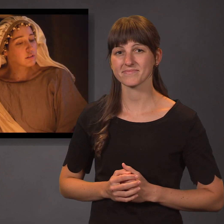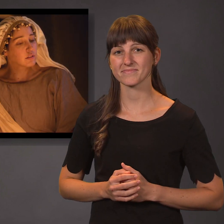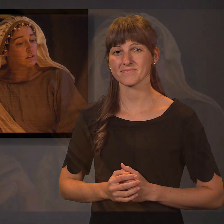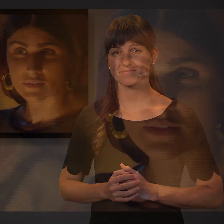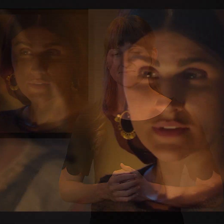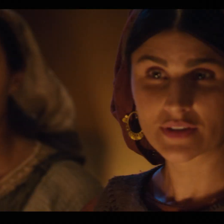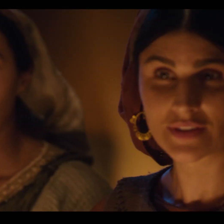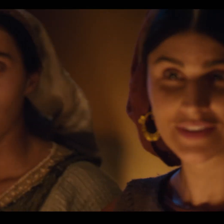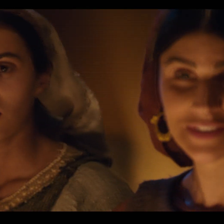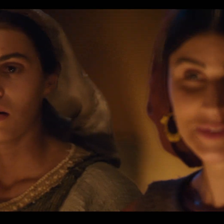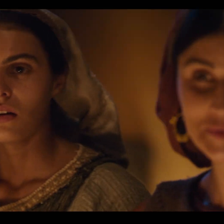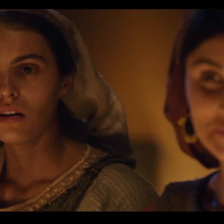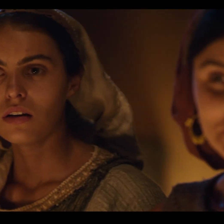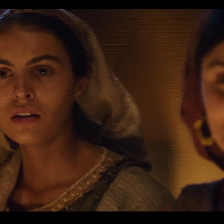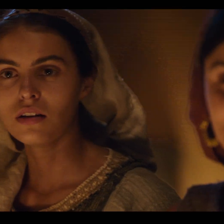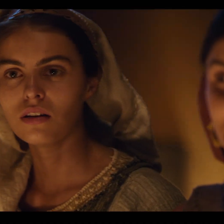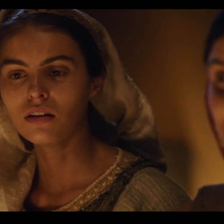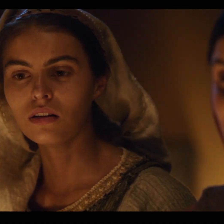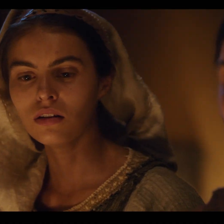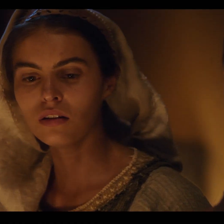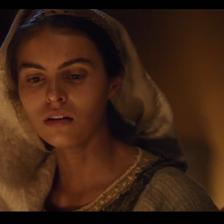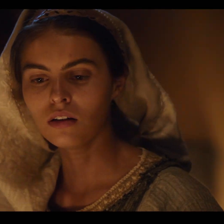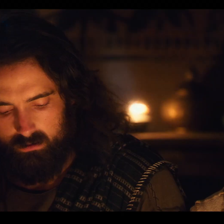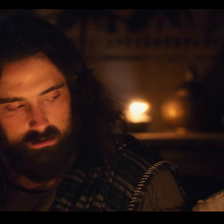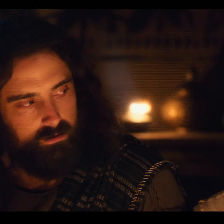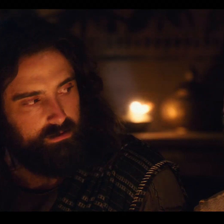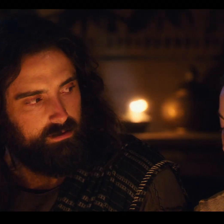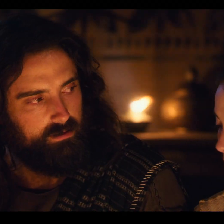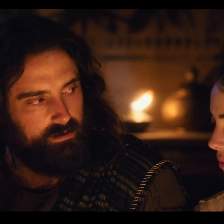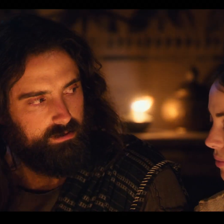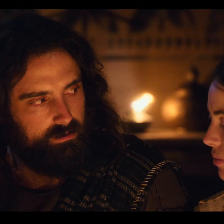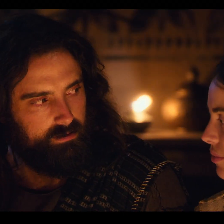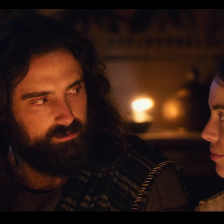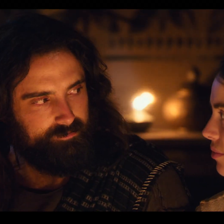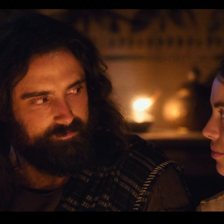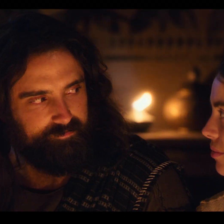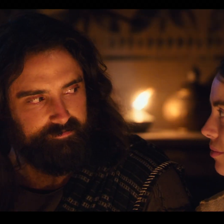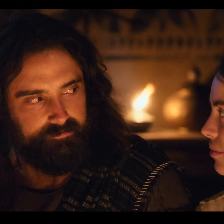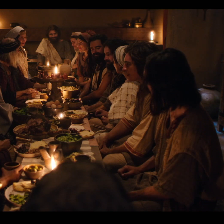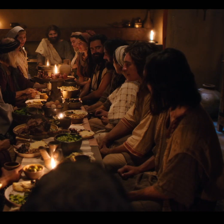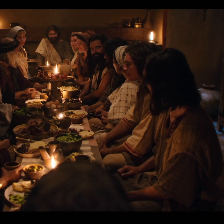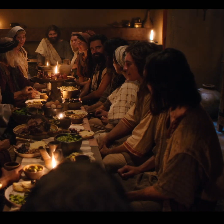The Lord while the- The Lord could not adhere comfortable all we